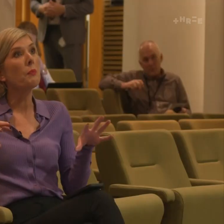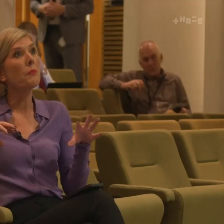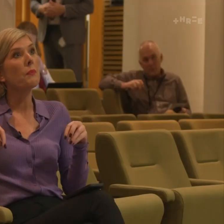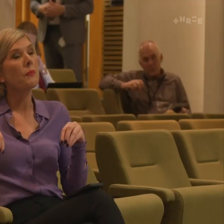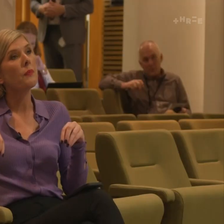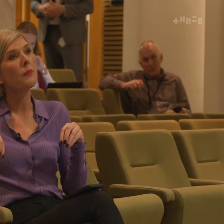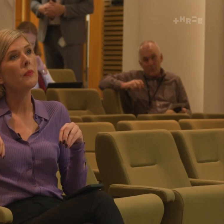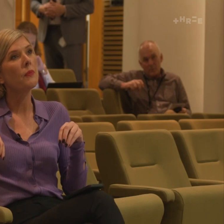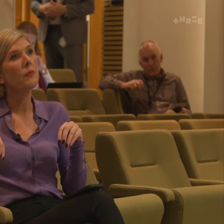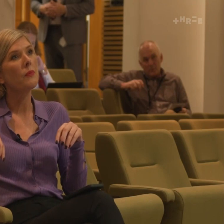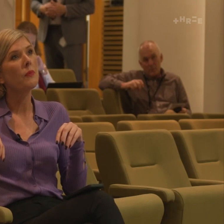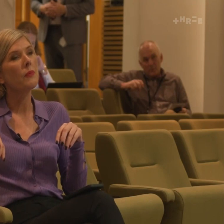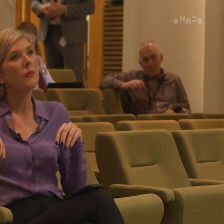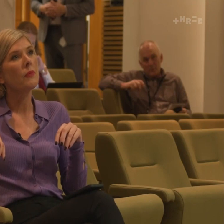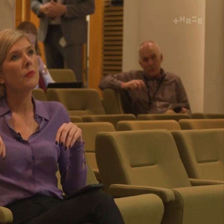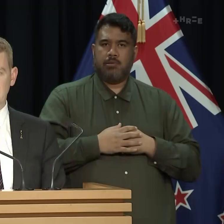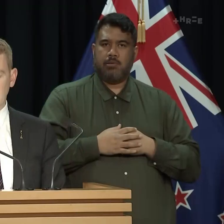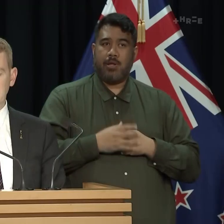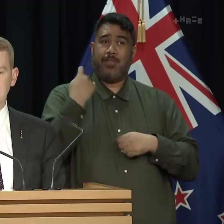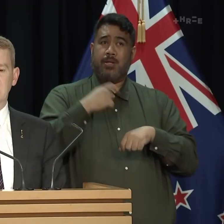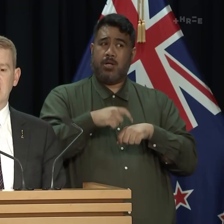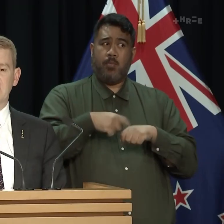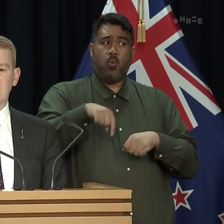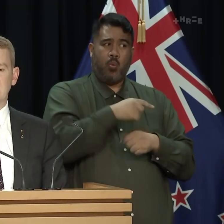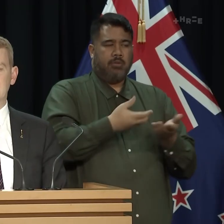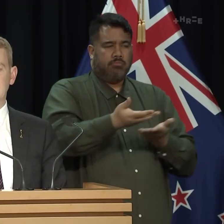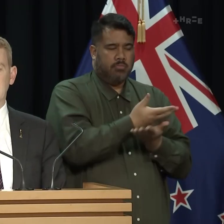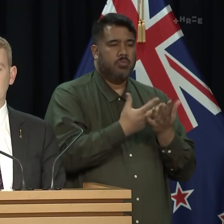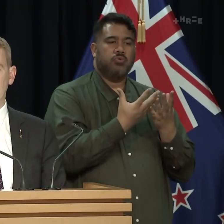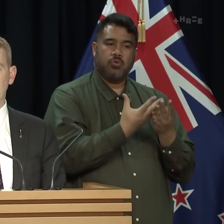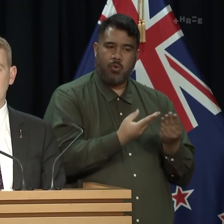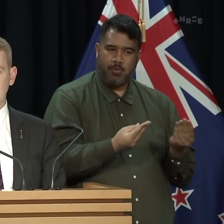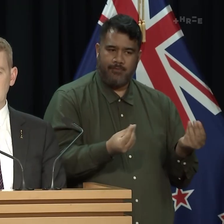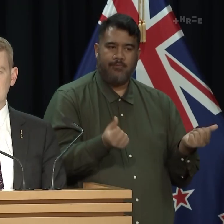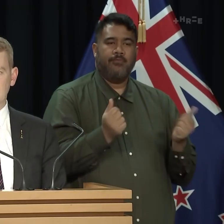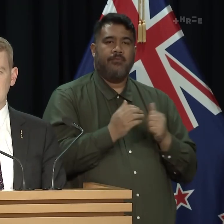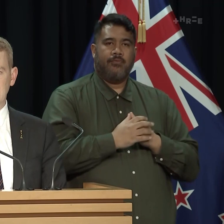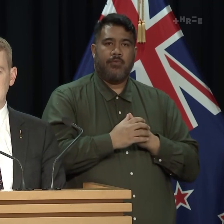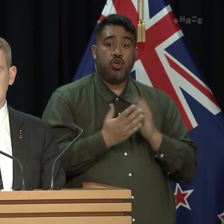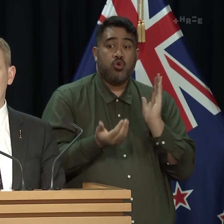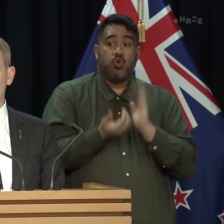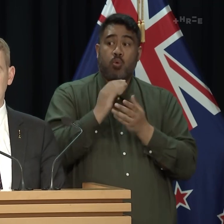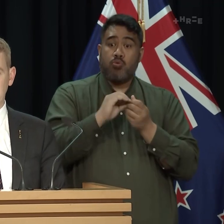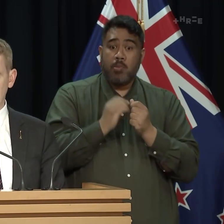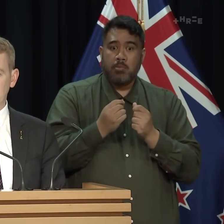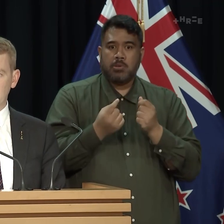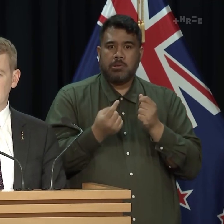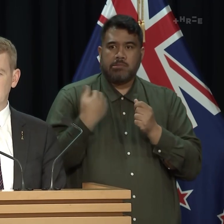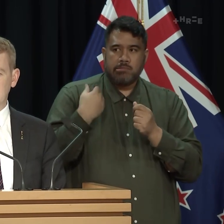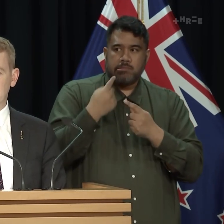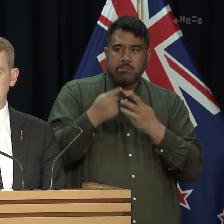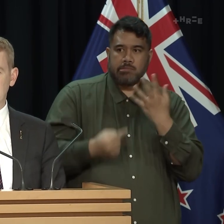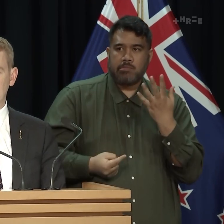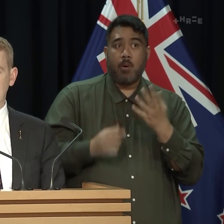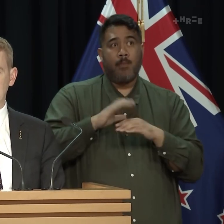They were, as I've indicated before, dealt with at the time. And there were no new issues that were raised in terms of, you know, further